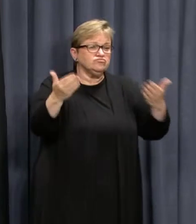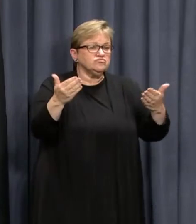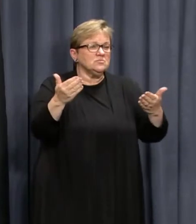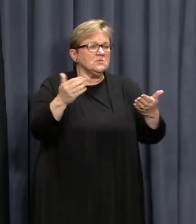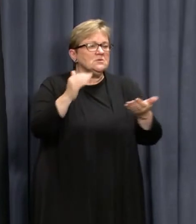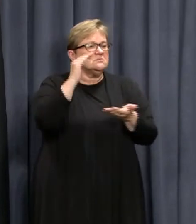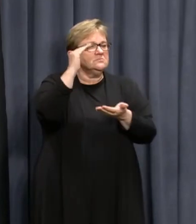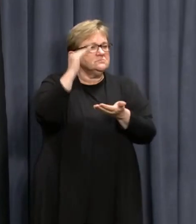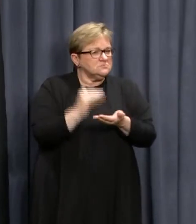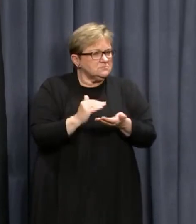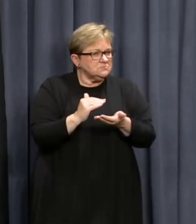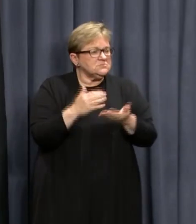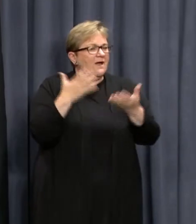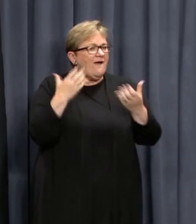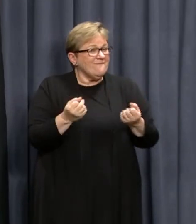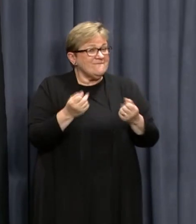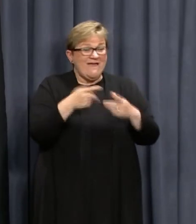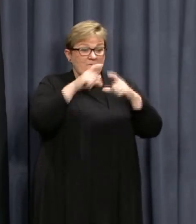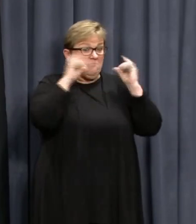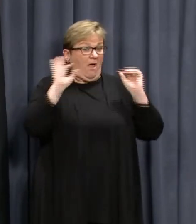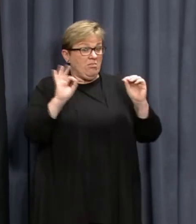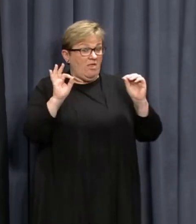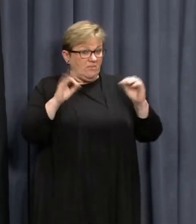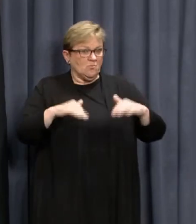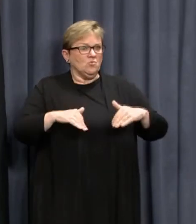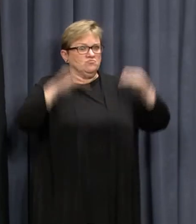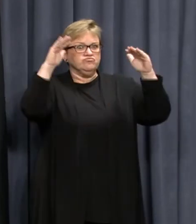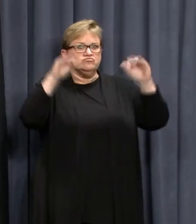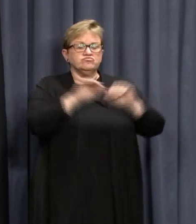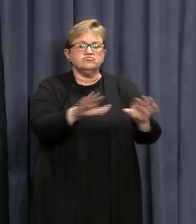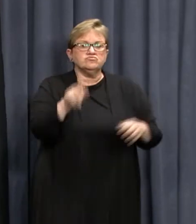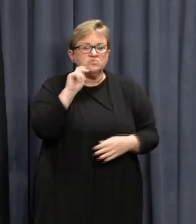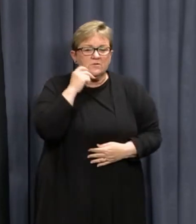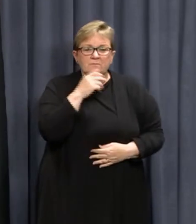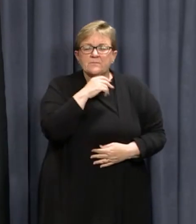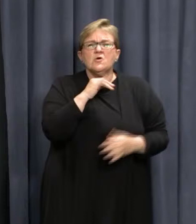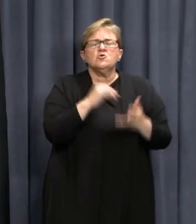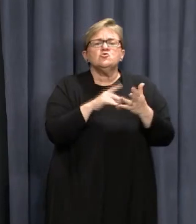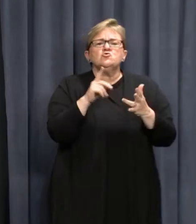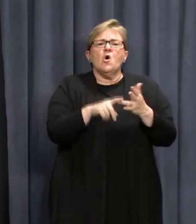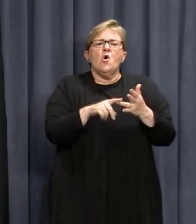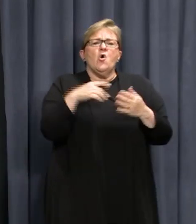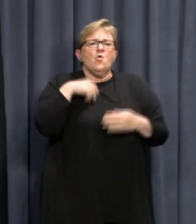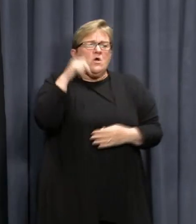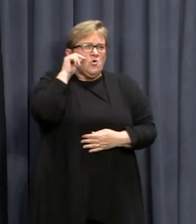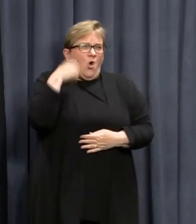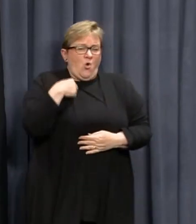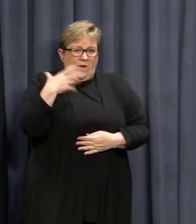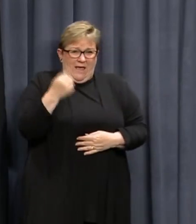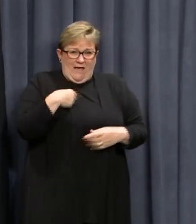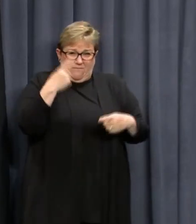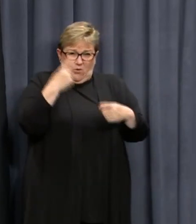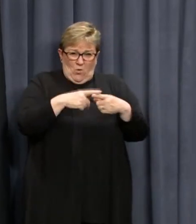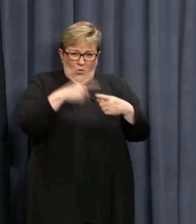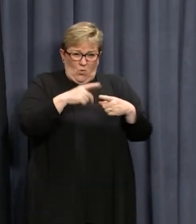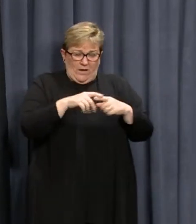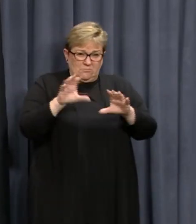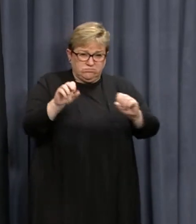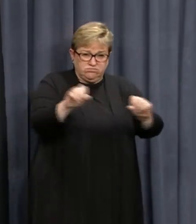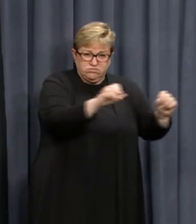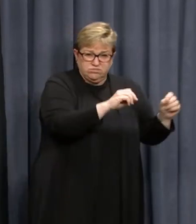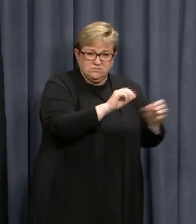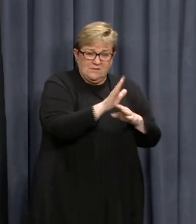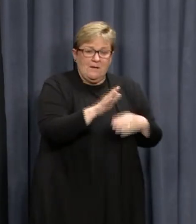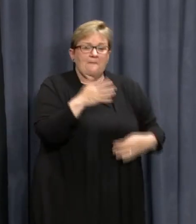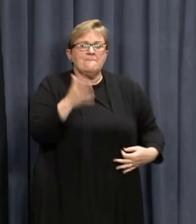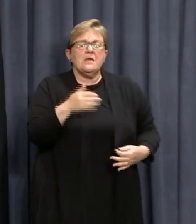significantly lower than it would normally be. These factors and the fact we have picked up these cases early